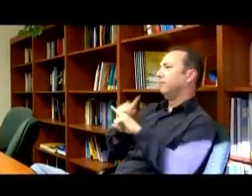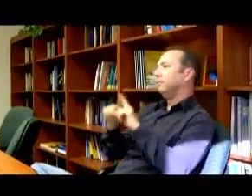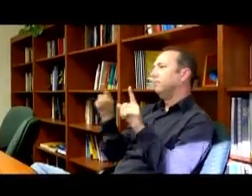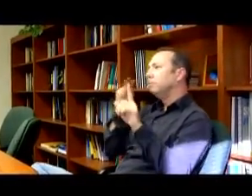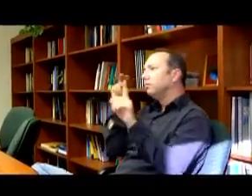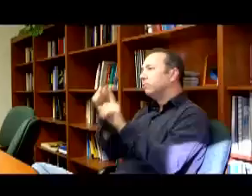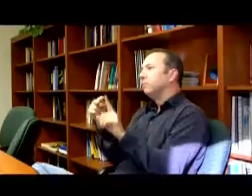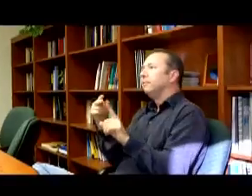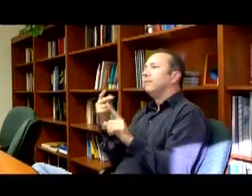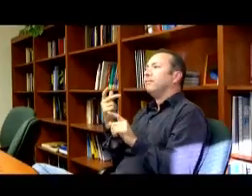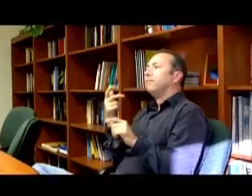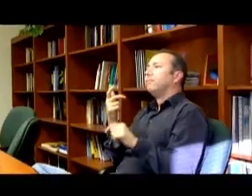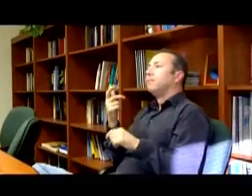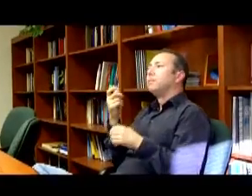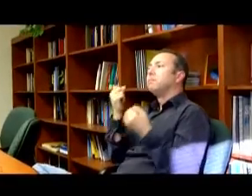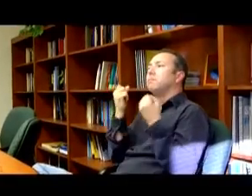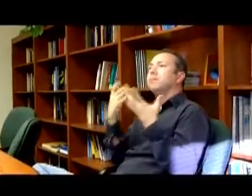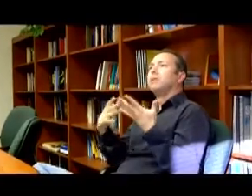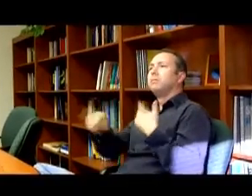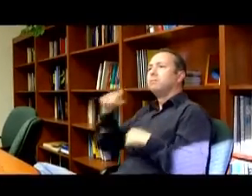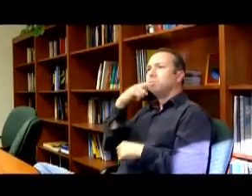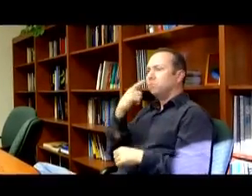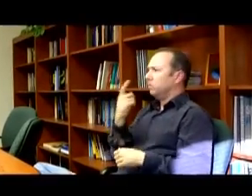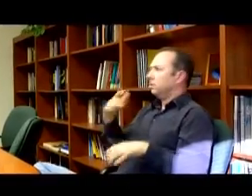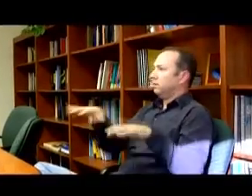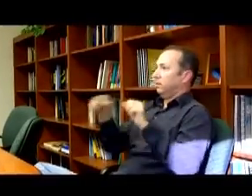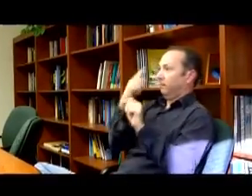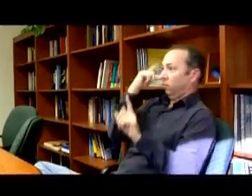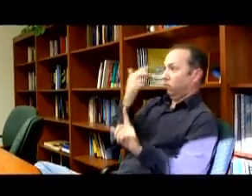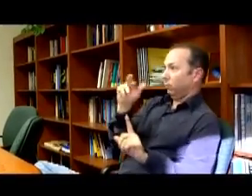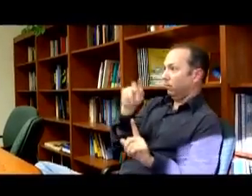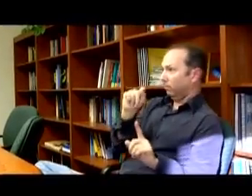feel I can contribute my experience personally by my personal perspective.